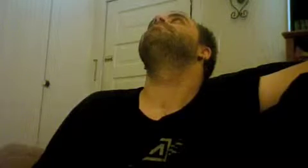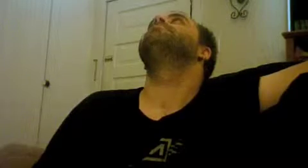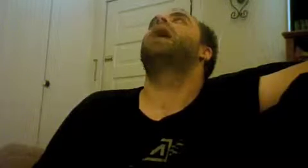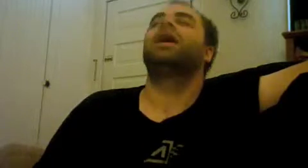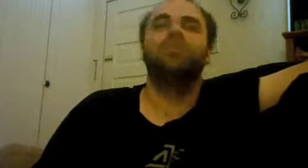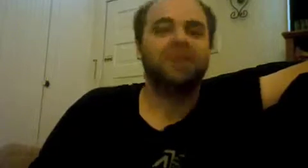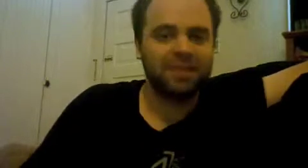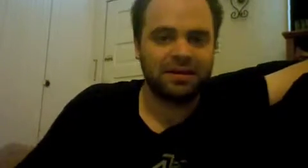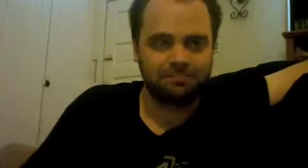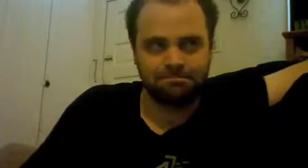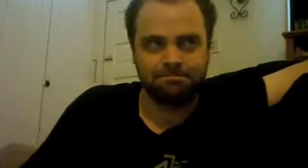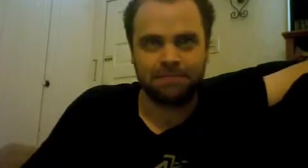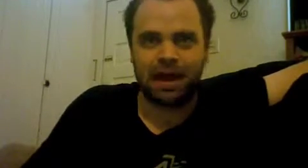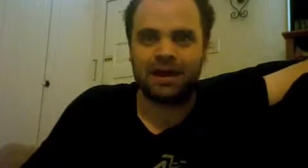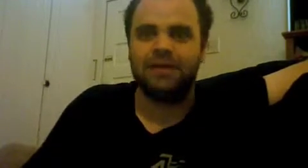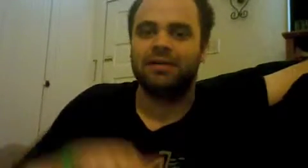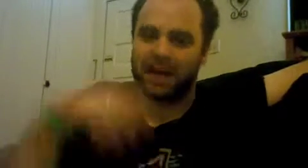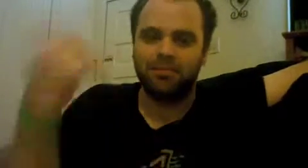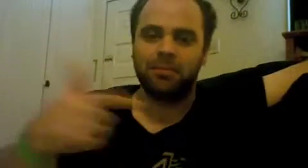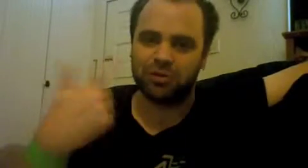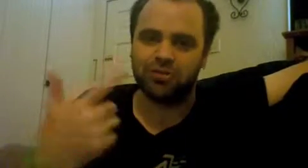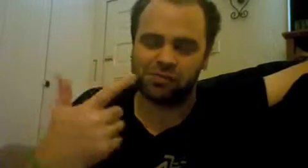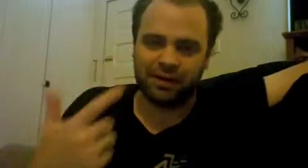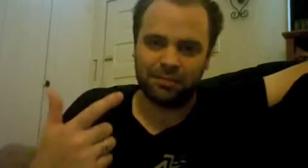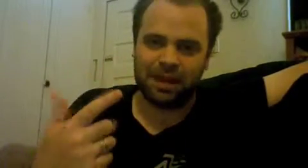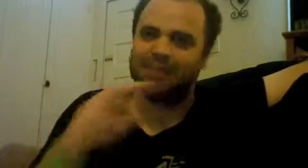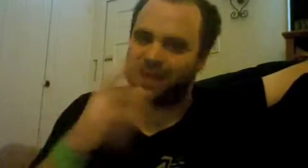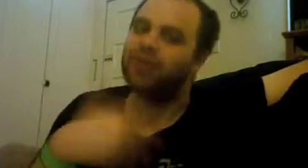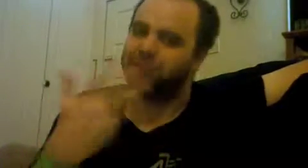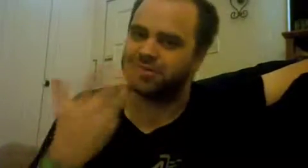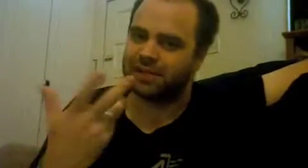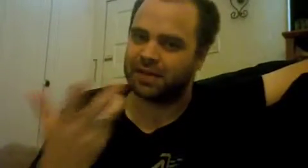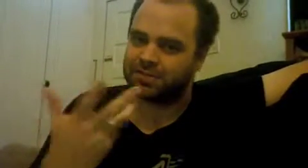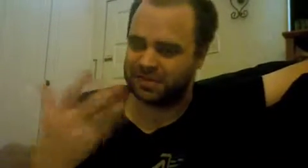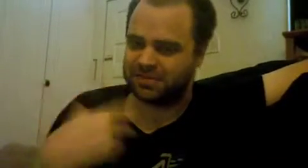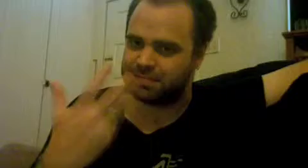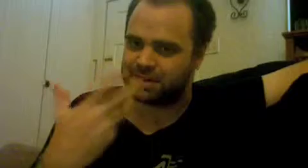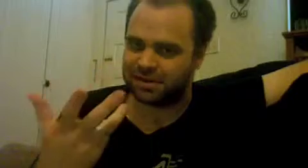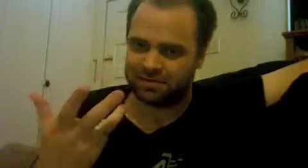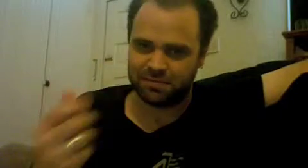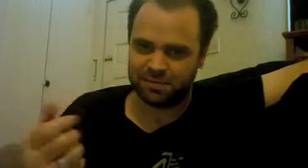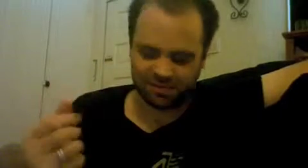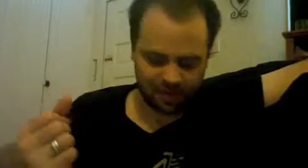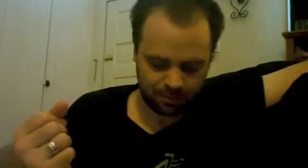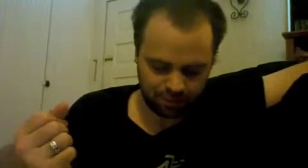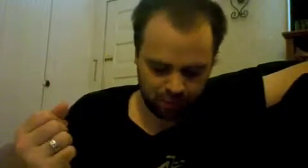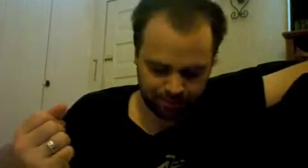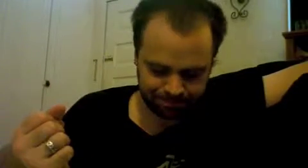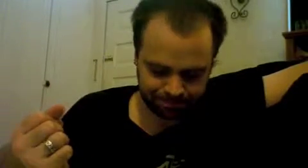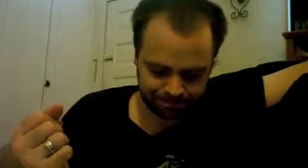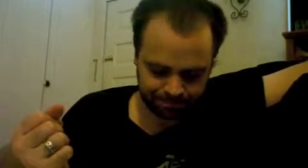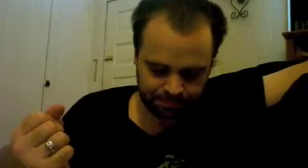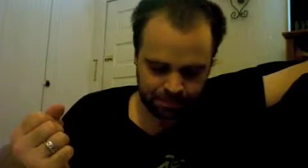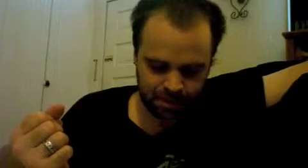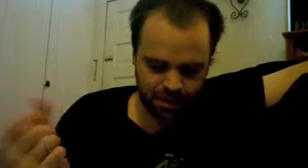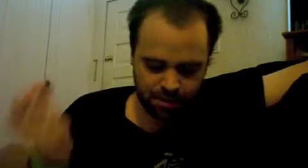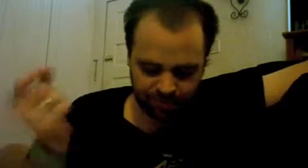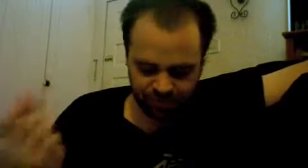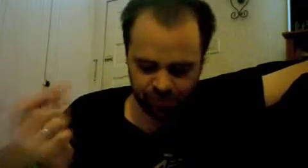I don't think that I can I'm pretty sure if I unpack that I'll just say the same things that I've been saying before but this is